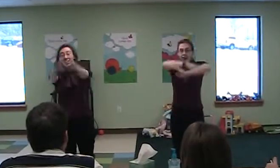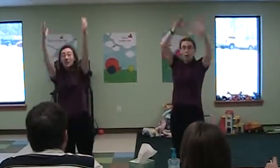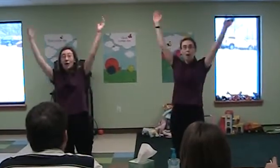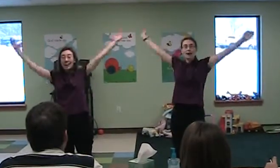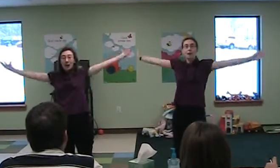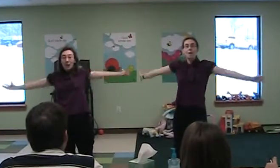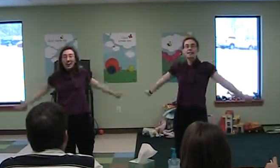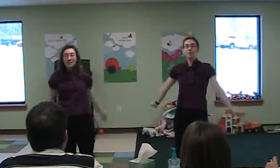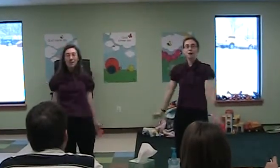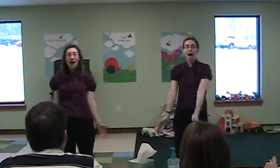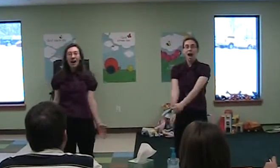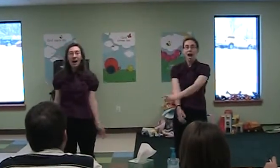the coin of Maxima!